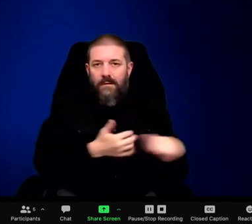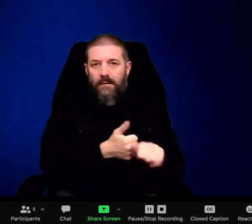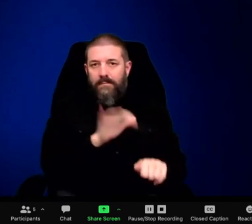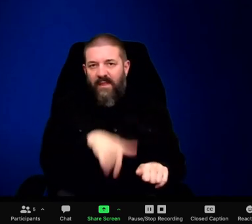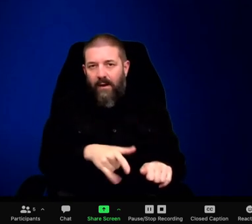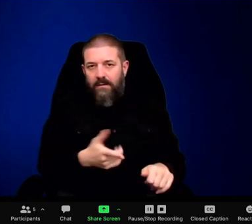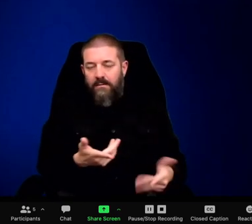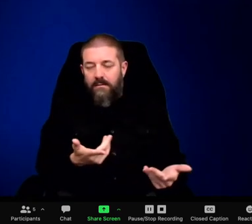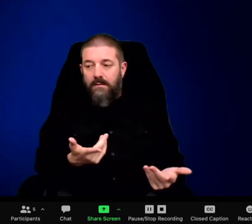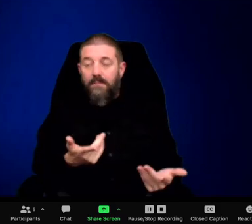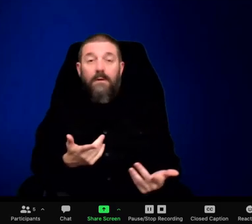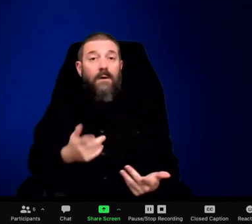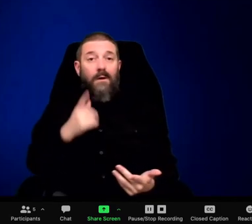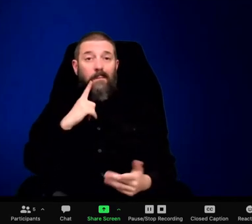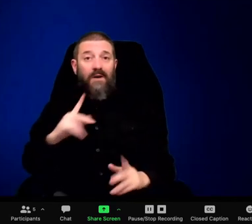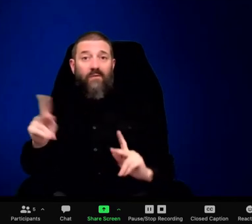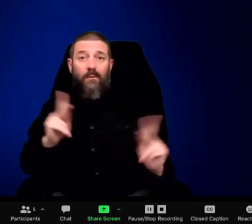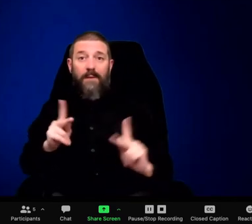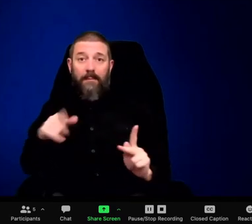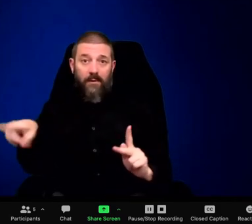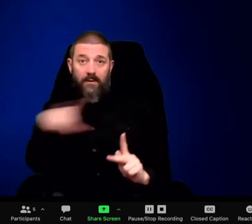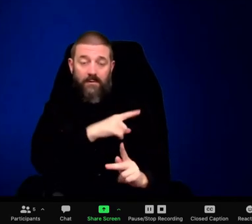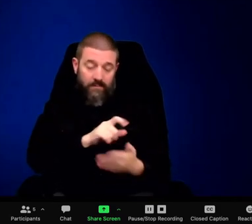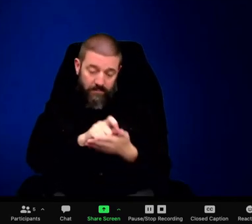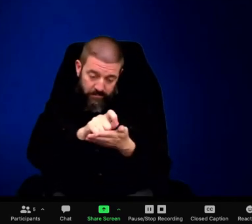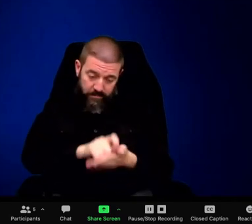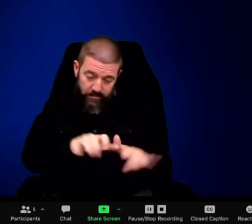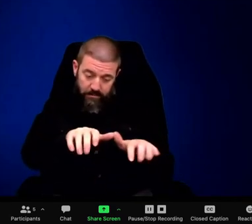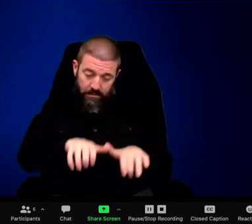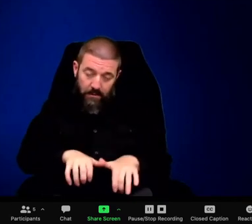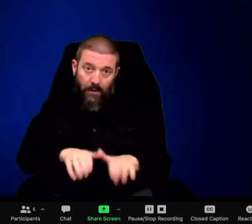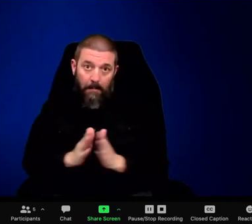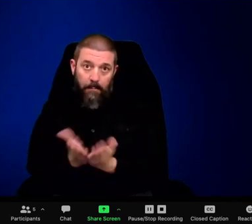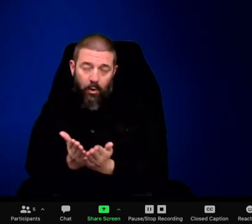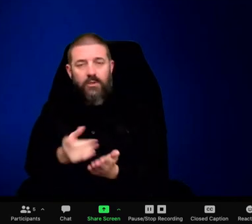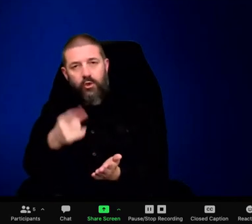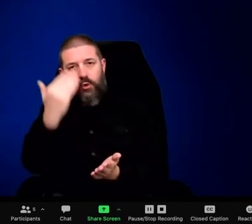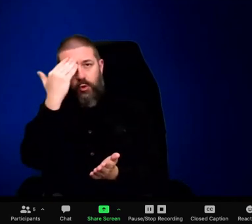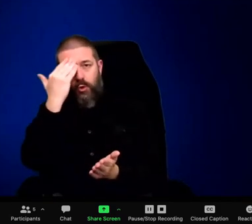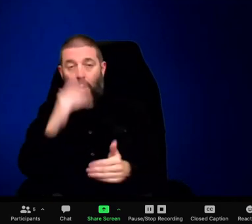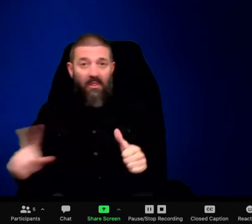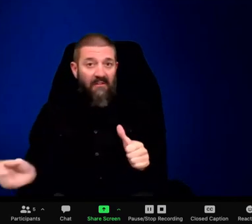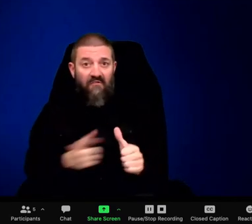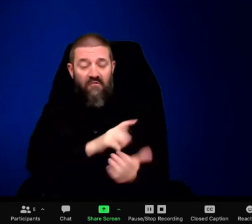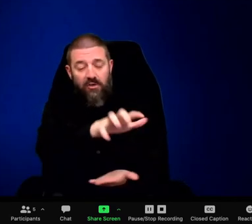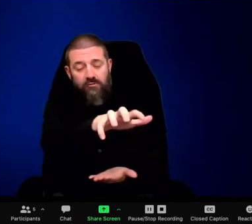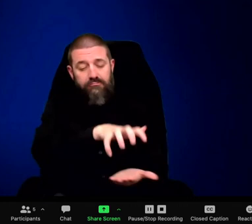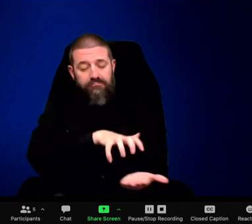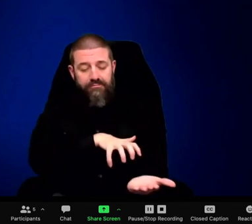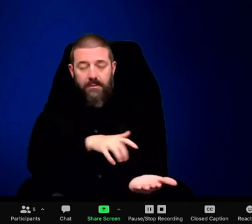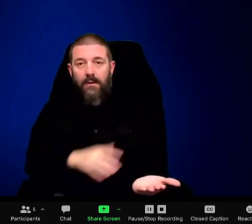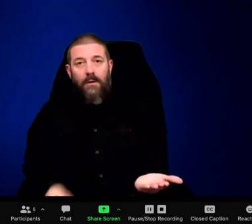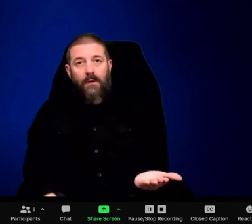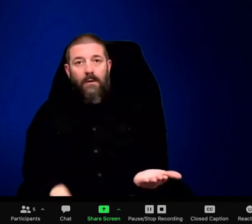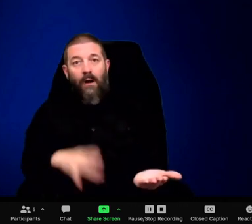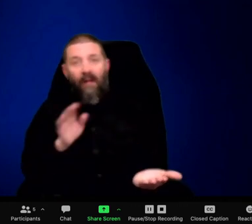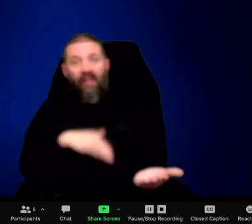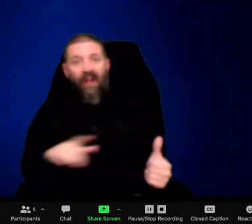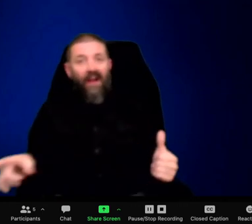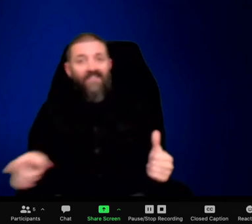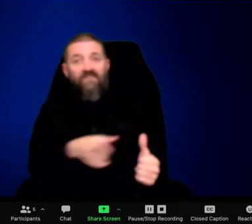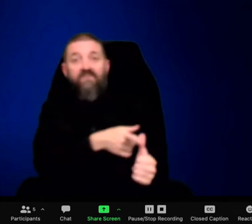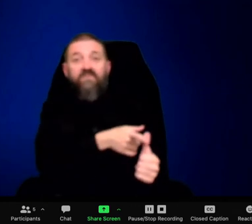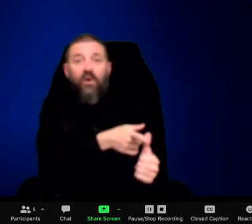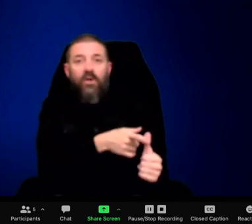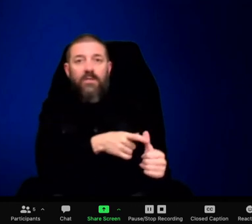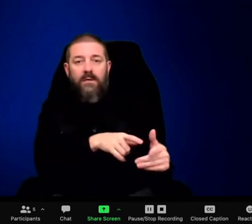And so, um, there's also time in the afternoon when I'm home to, to transcribe my field notes. So, I work on